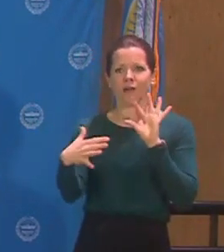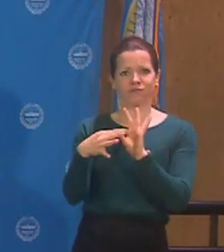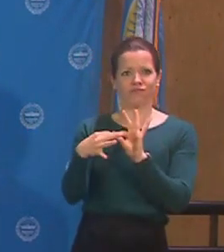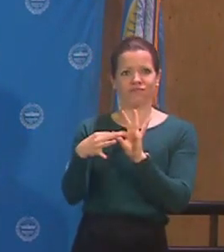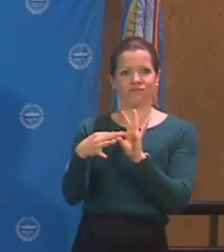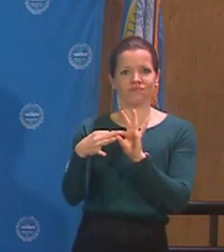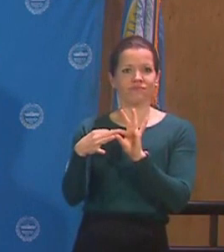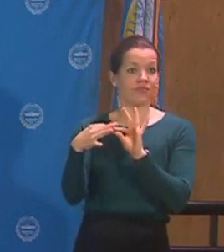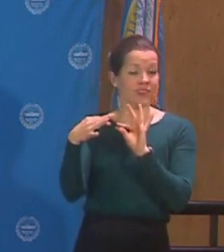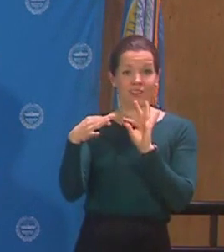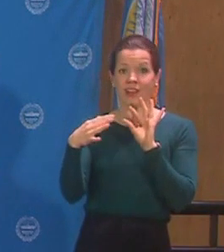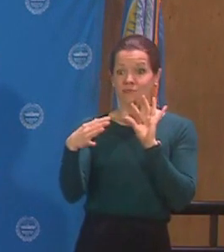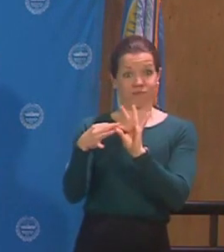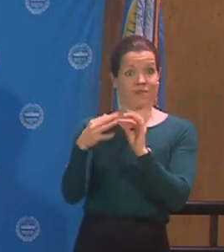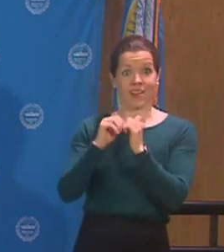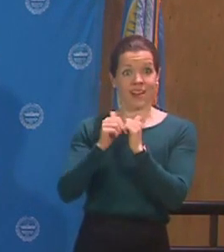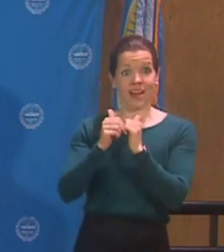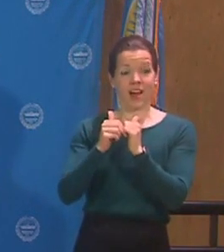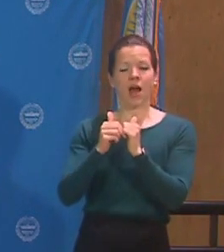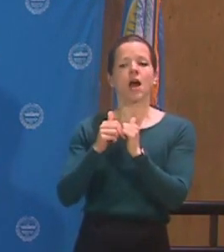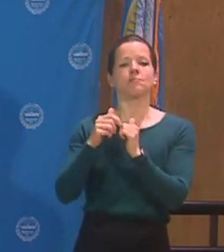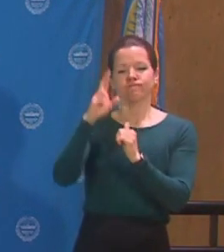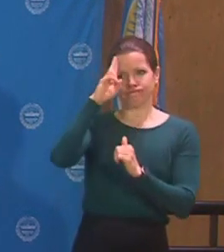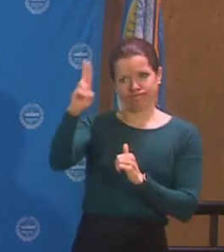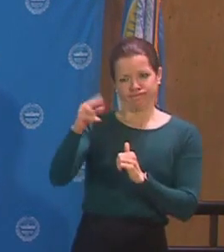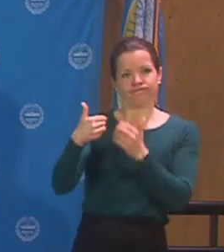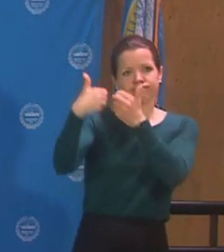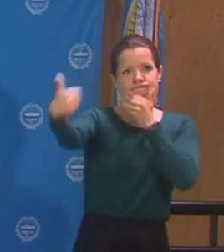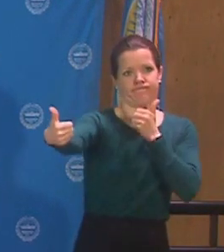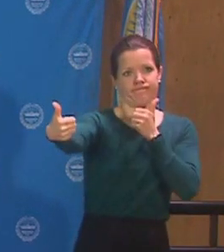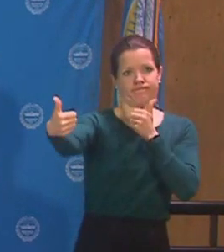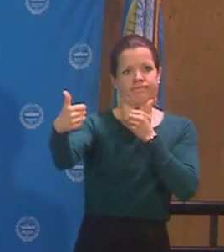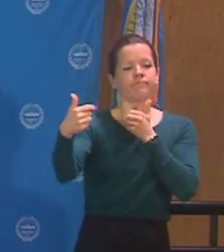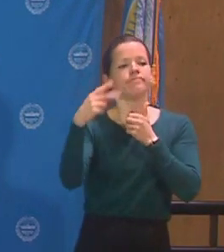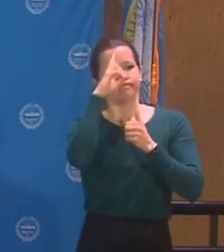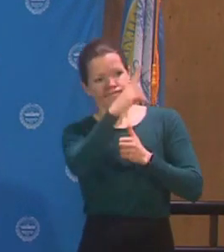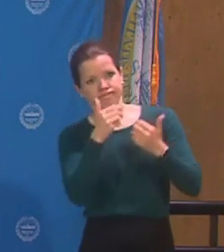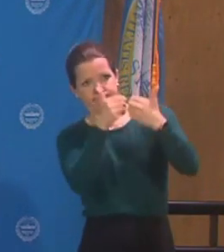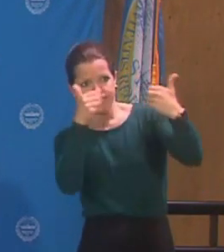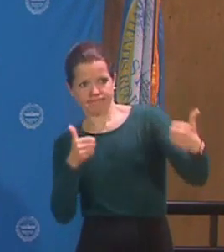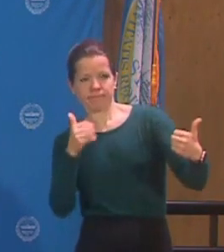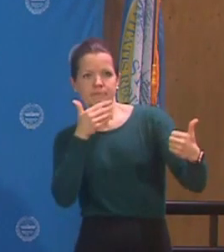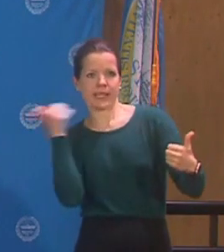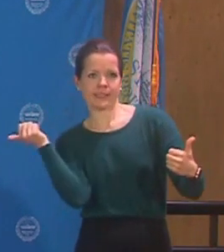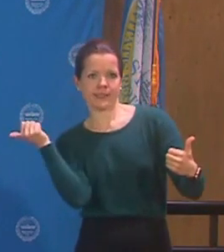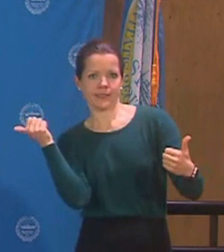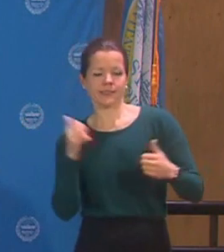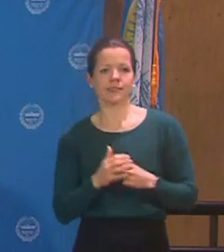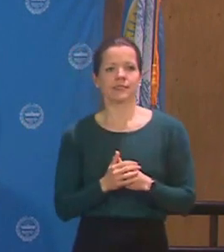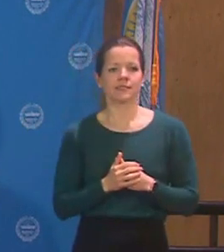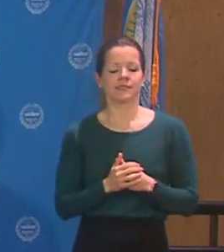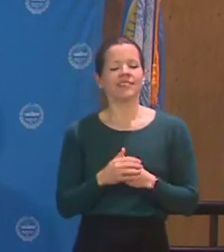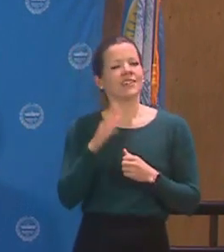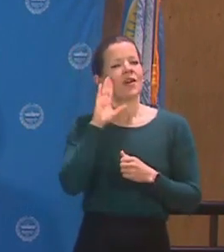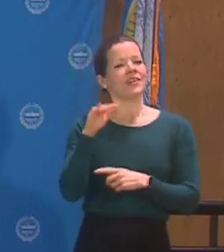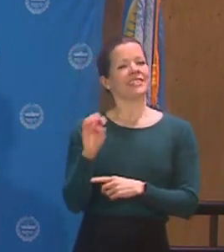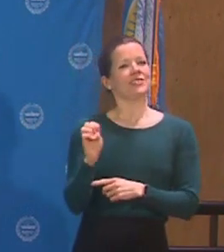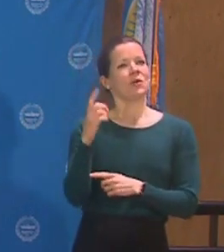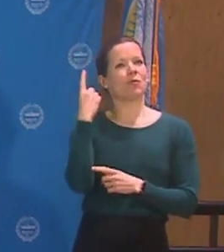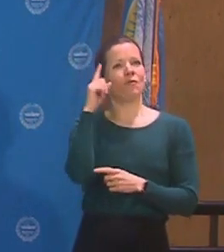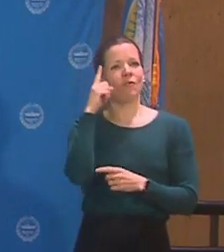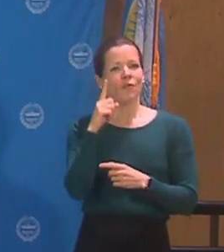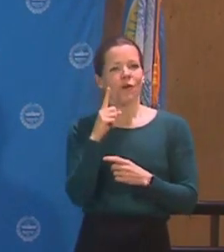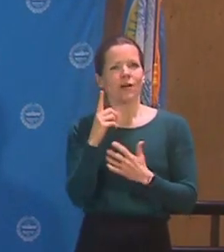distancing. Easter and Passover are times of gratitude and I was thinking yesterday, part of my morning, about how grateful I am